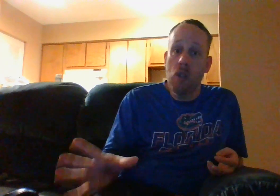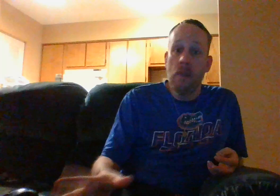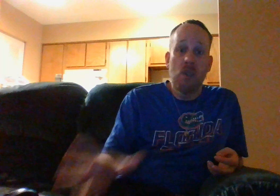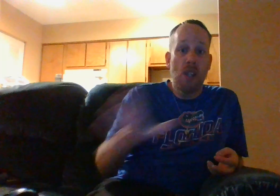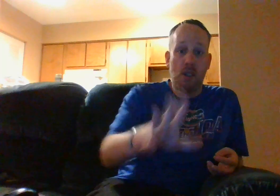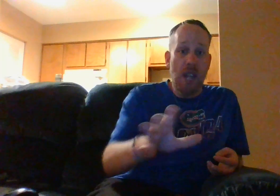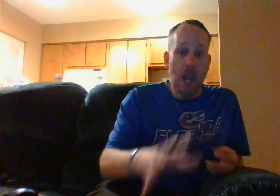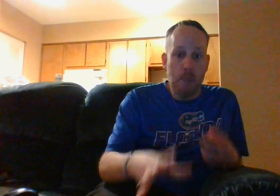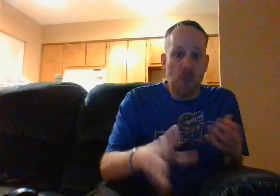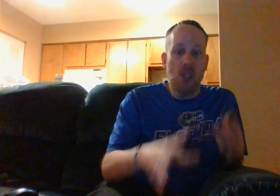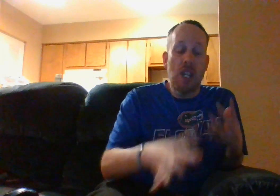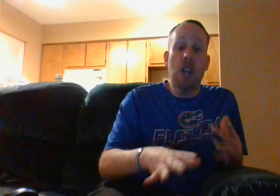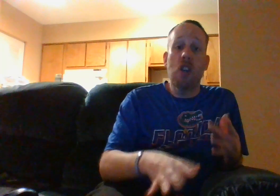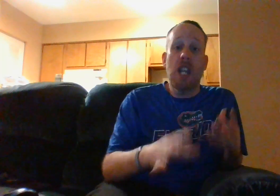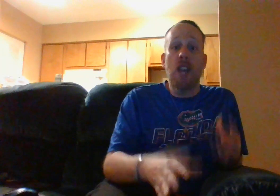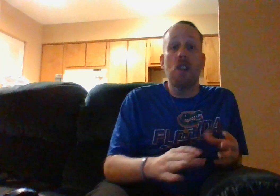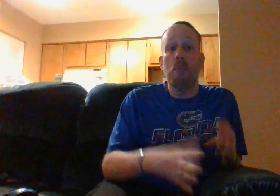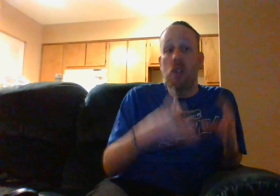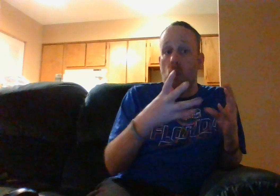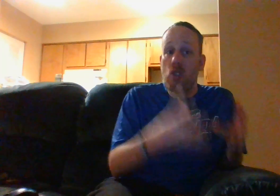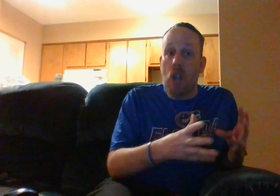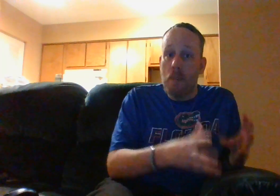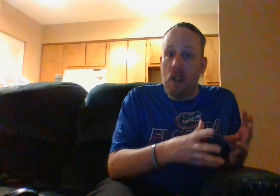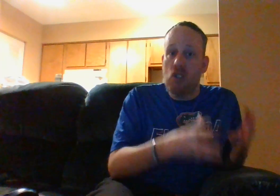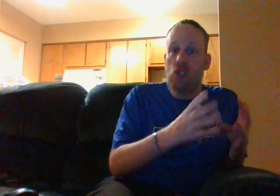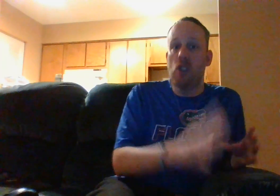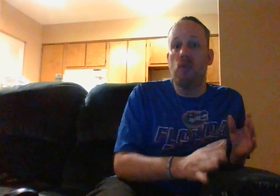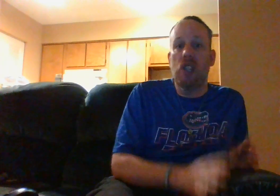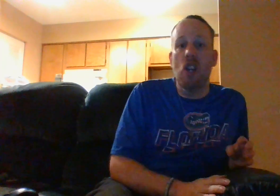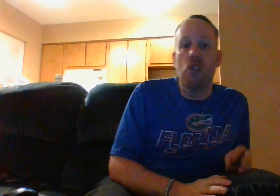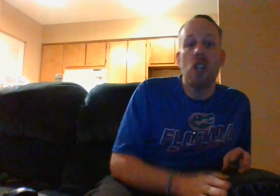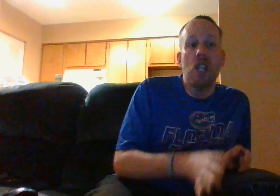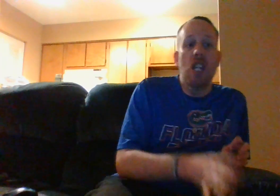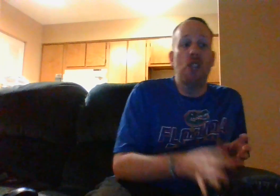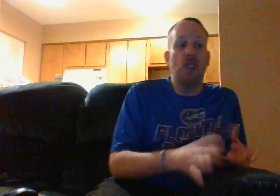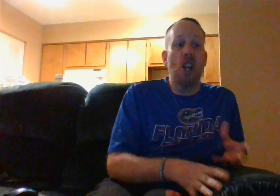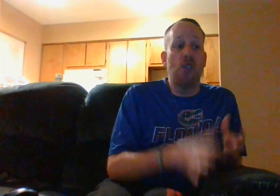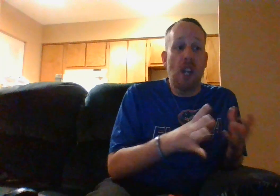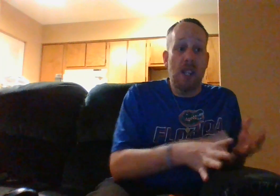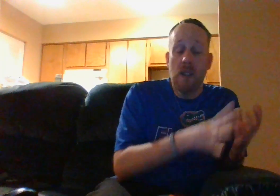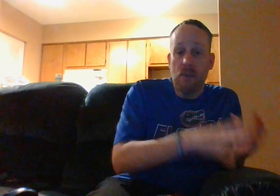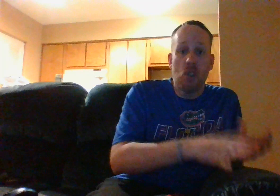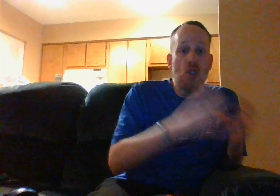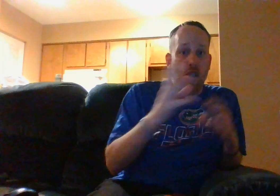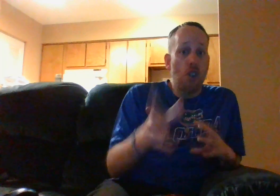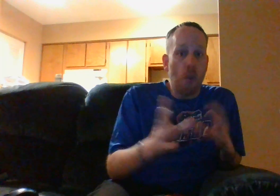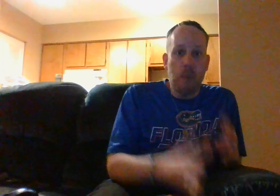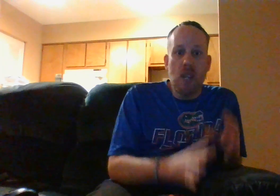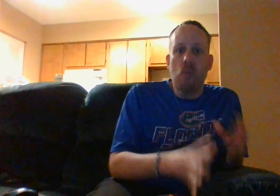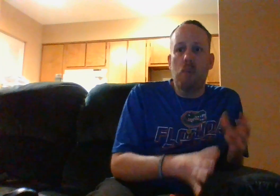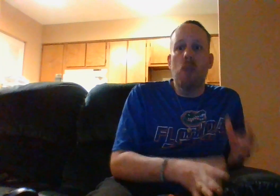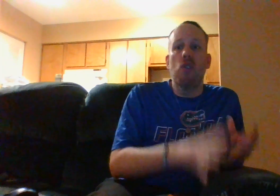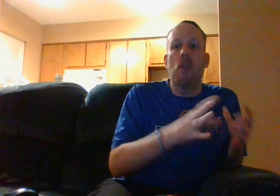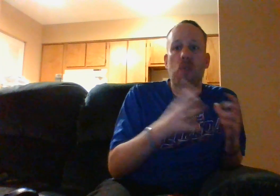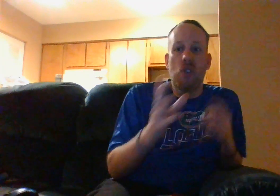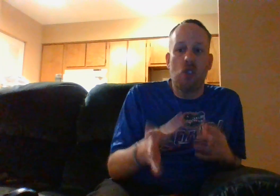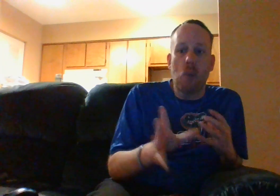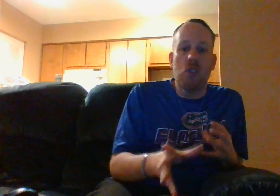that basically here and anyway but the reason i mention this is because it's because like you know being being with something someone